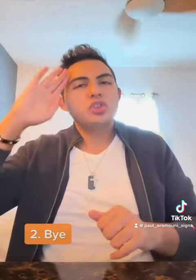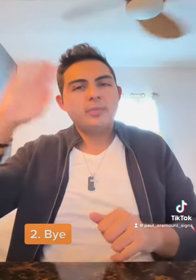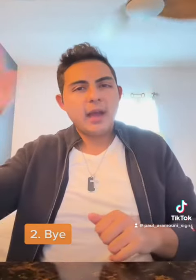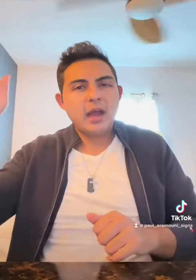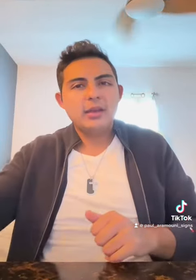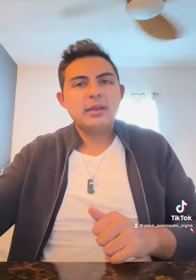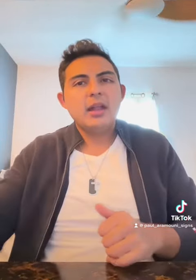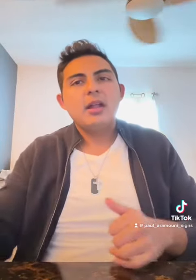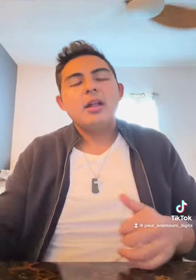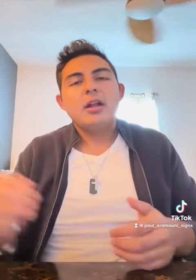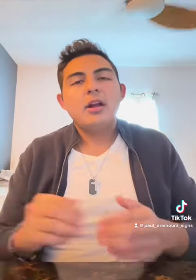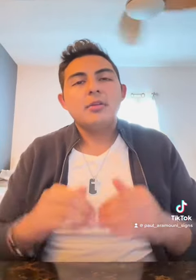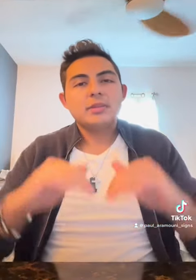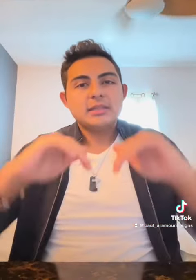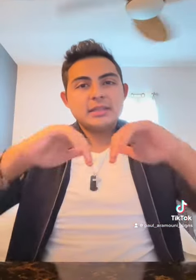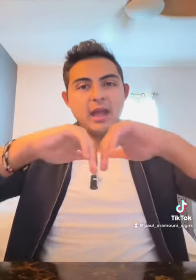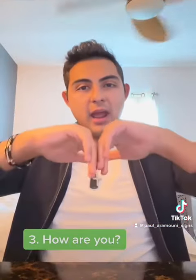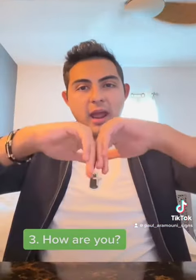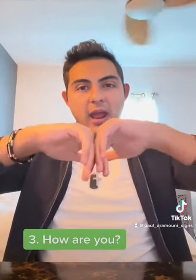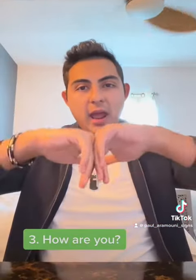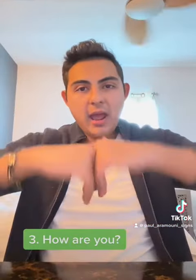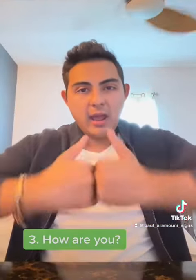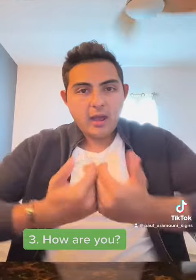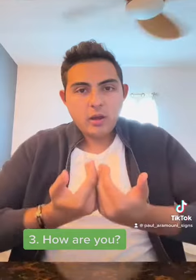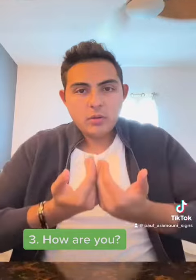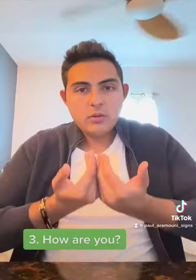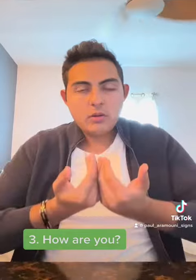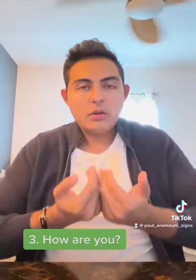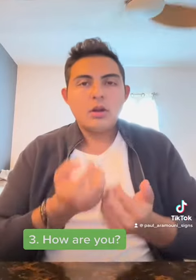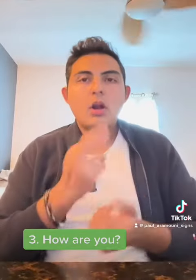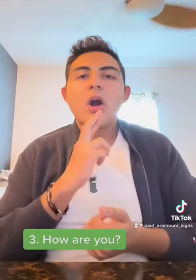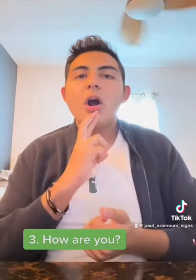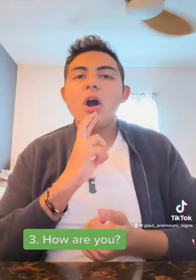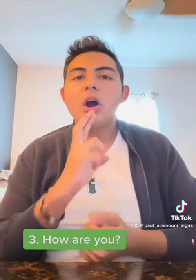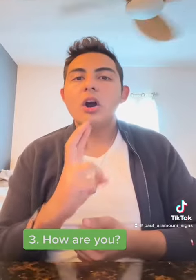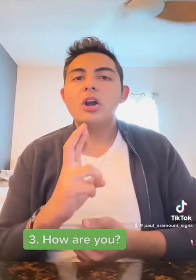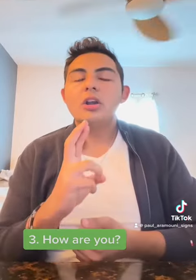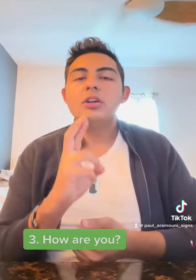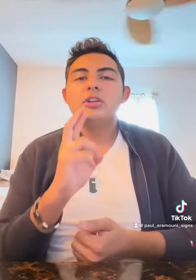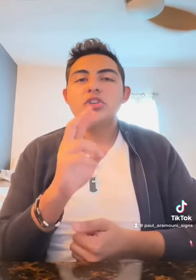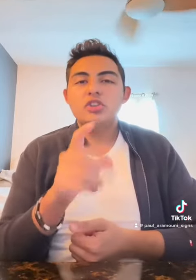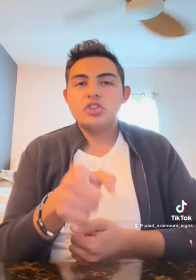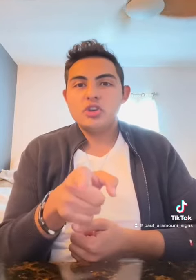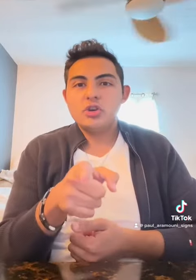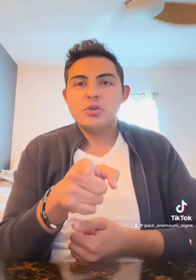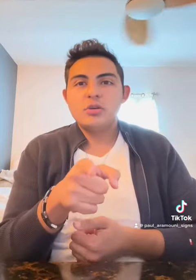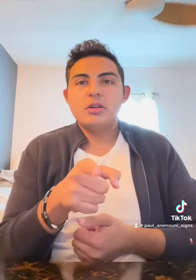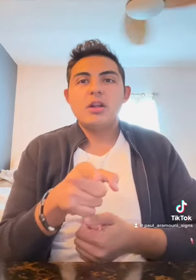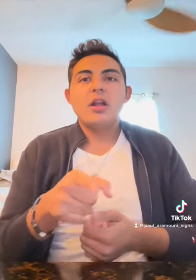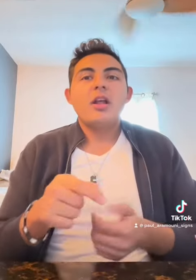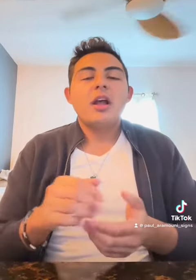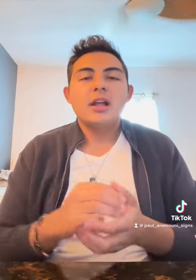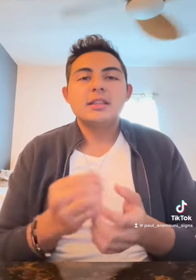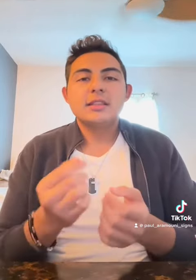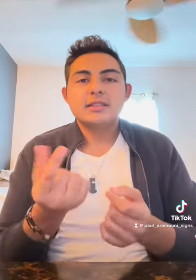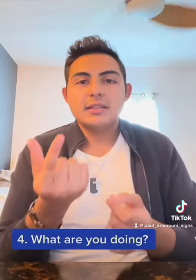bye um this is how are you and this is